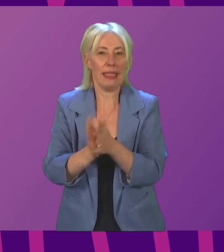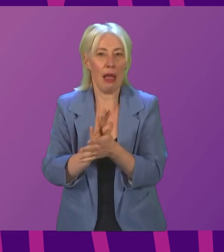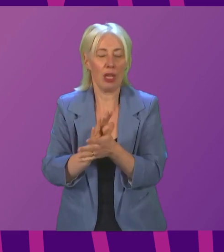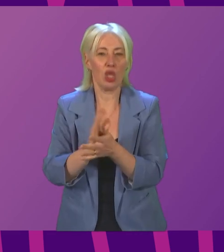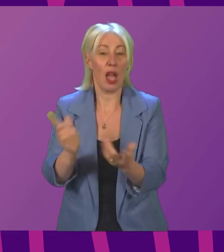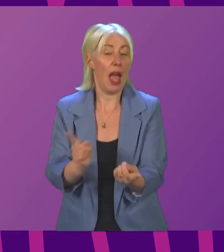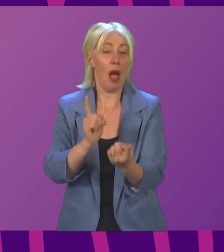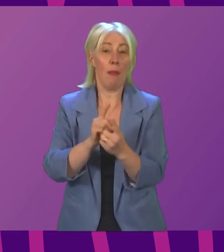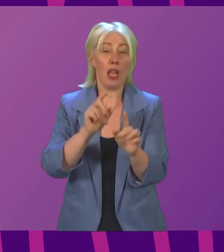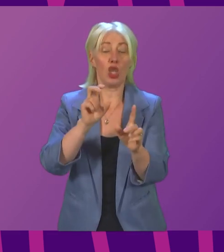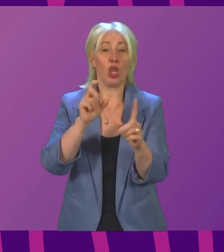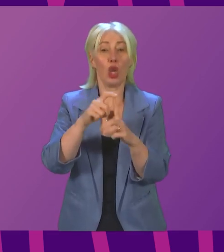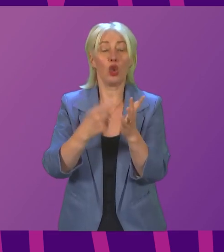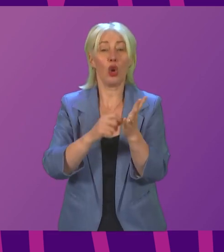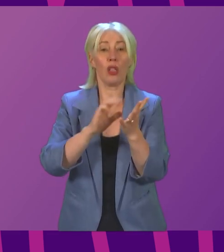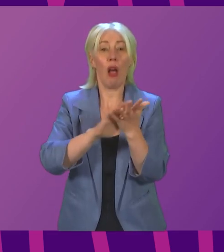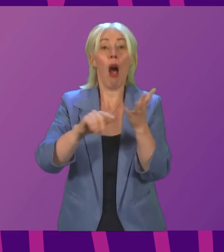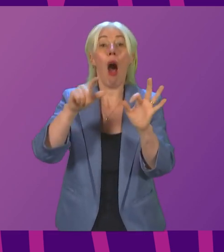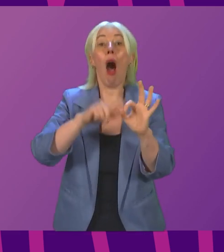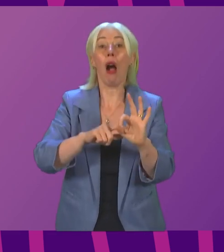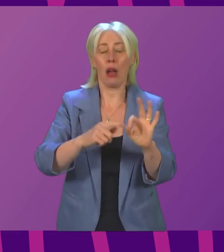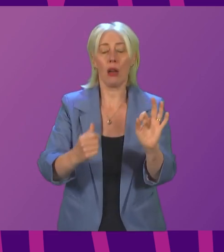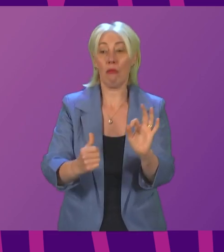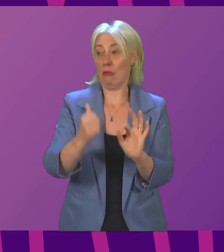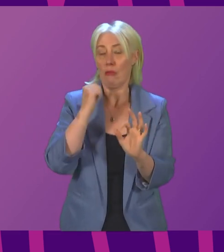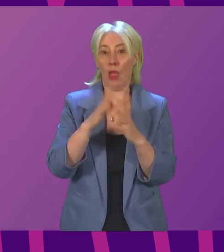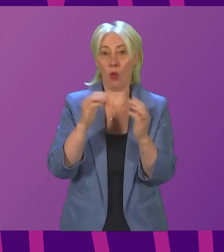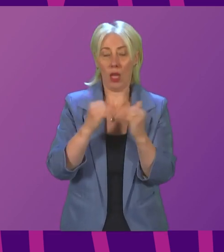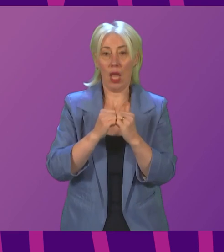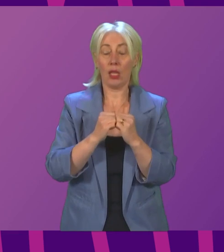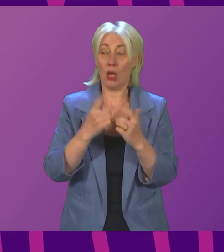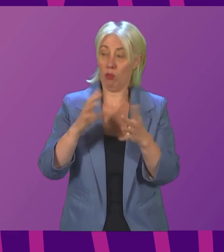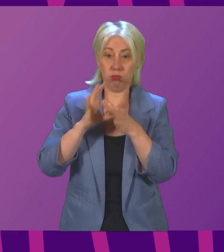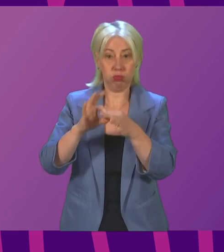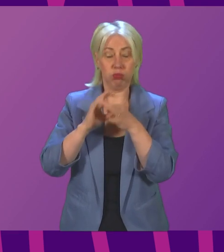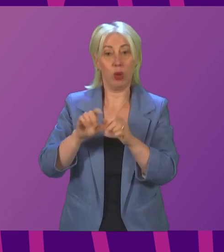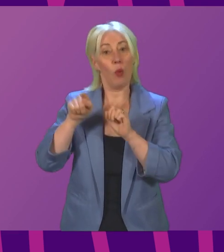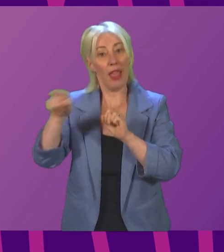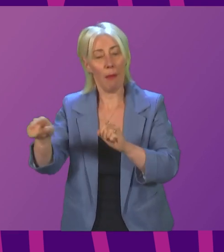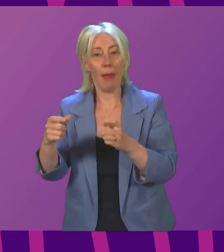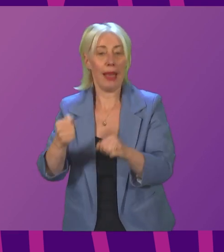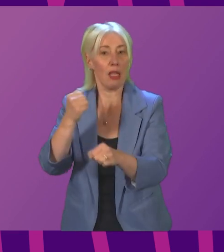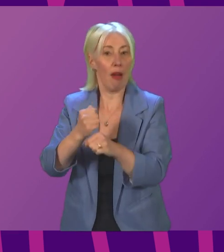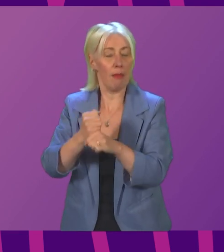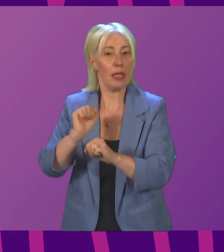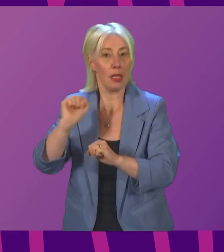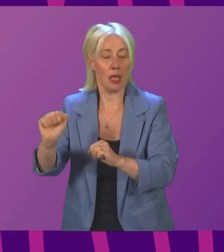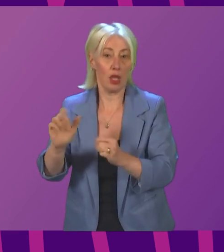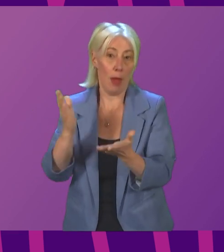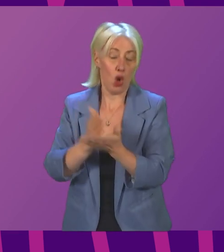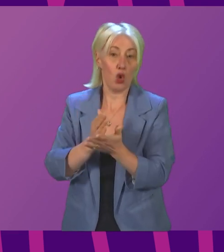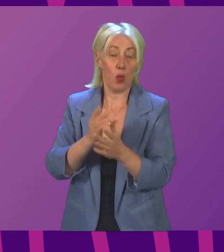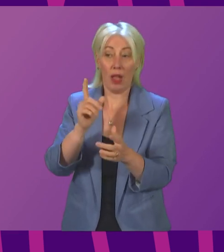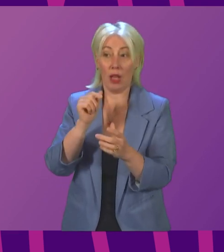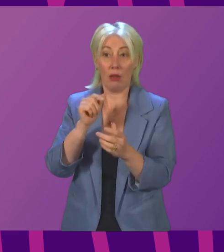Salim El-Huck, one of the leading campaigners on this issue, and pledged that the Scottish Government will continue to work with him and others to build the case on loss and damage